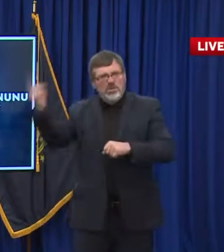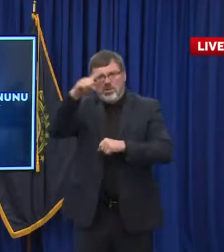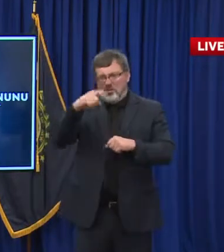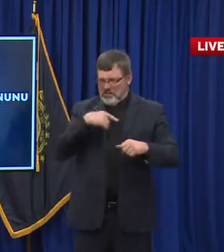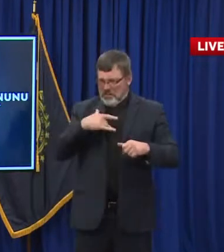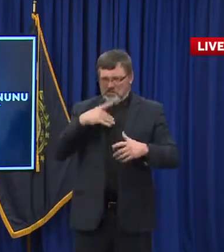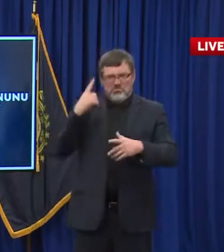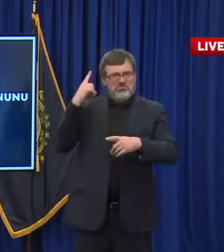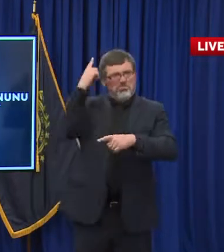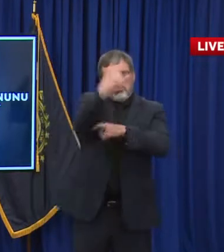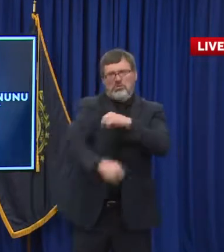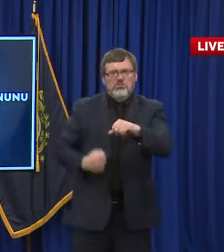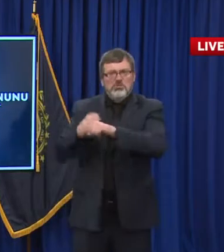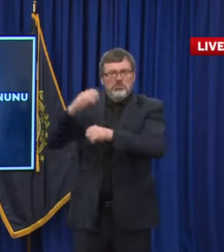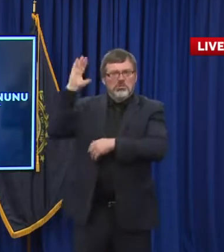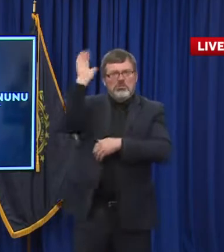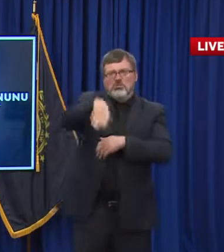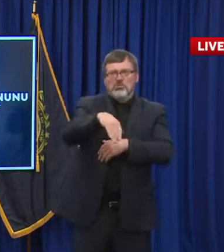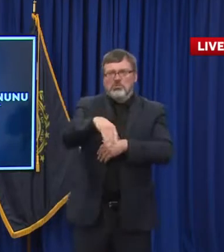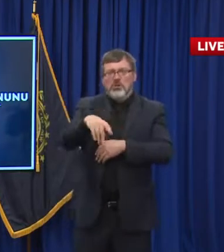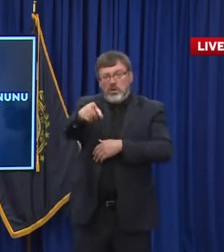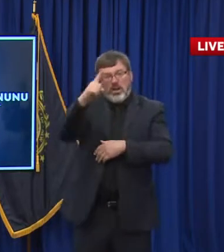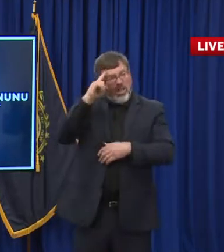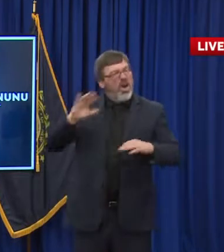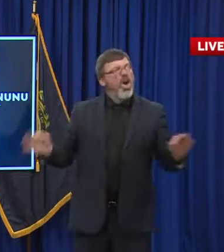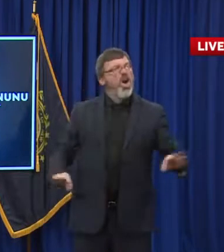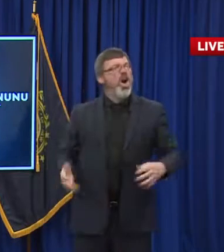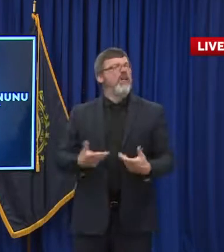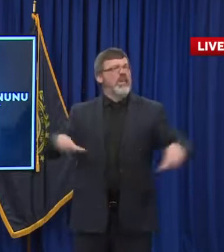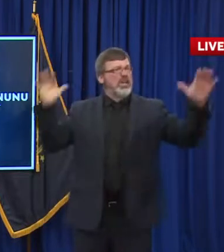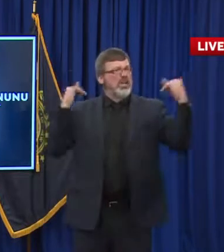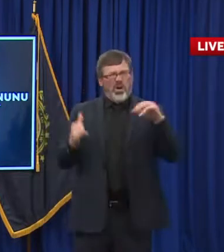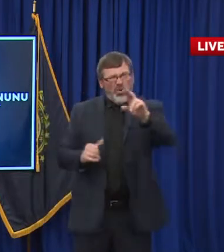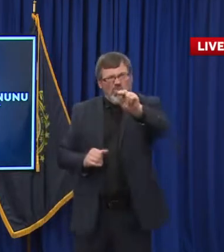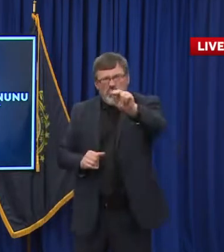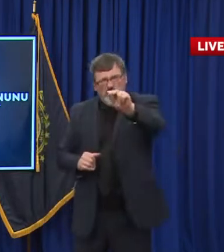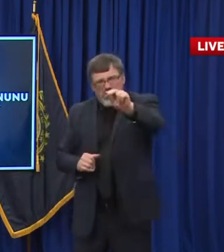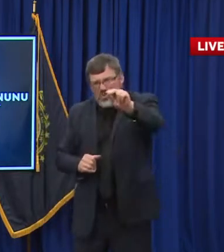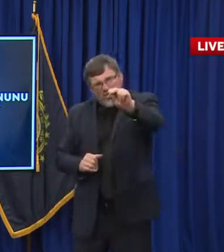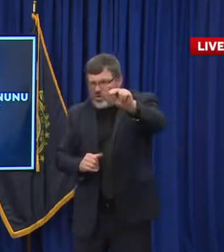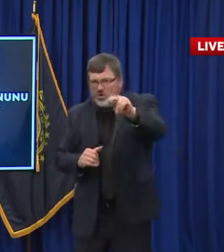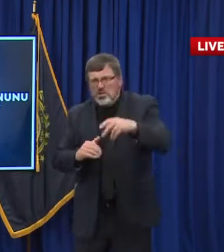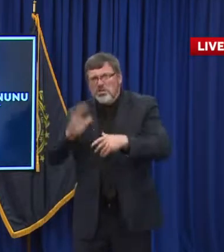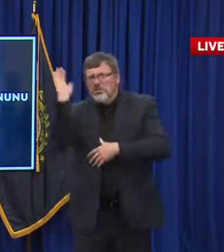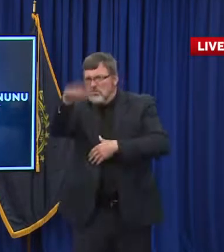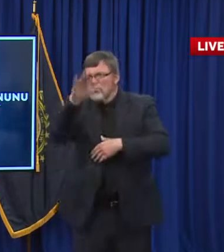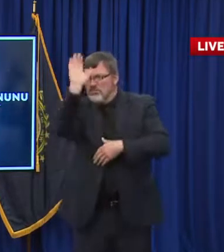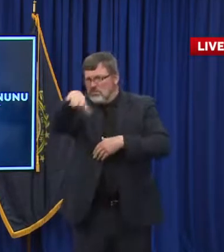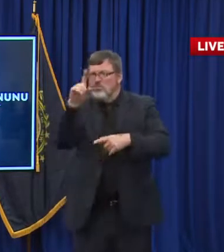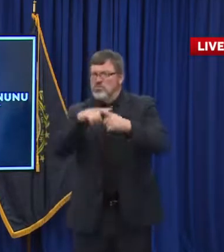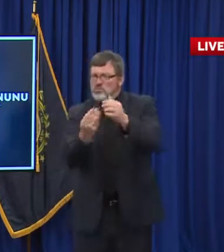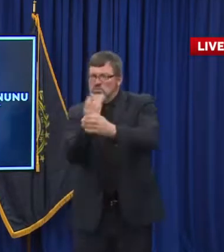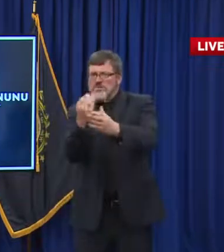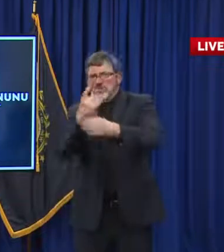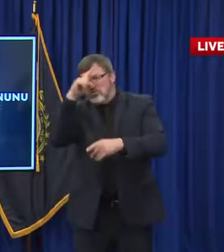you know, we have a very serious approach to it. It's that has allowed us to be successful. And we're going to maintain that vigilance all the way through.